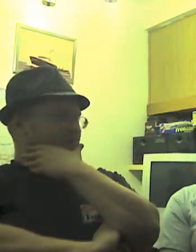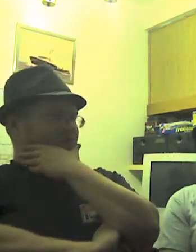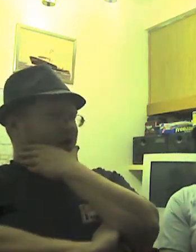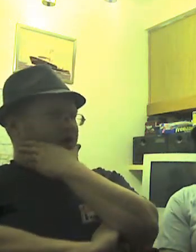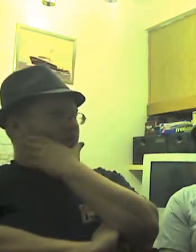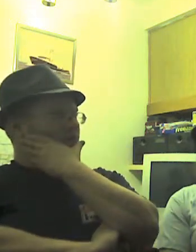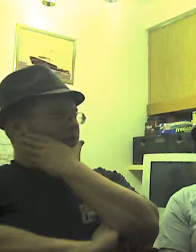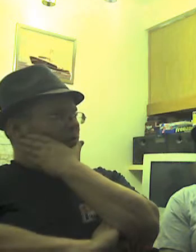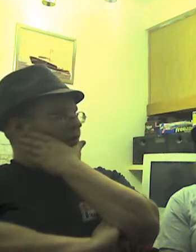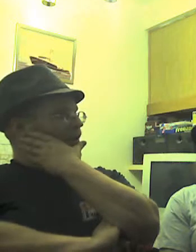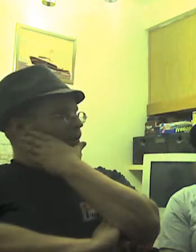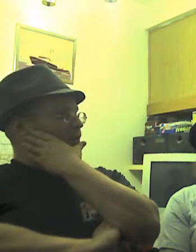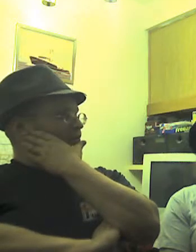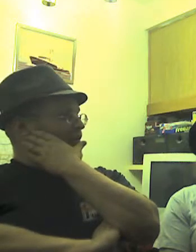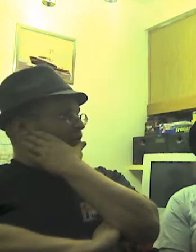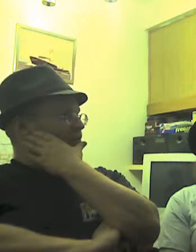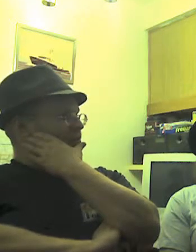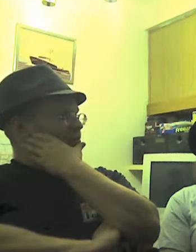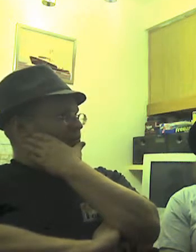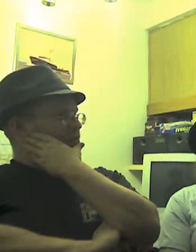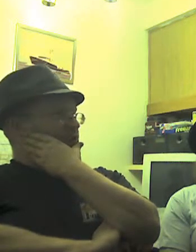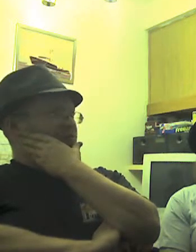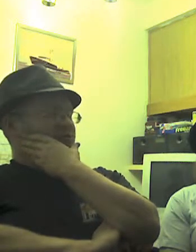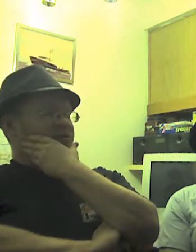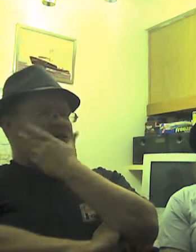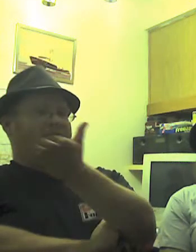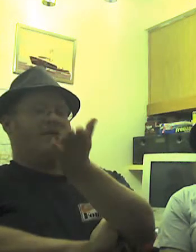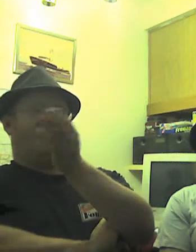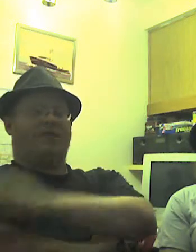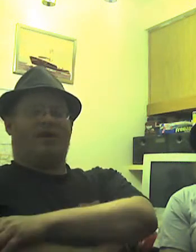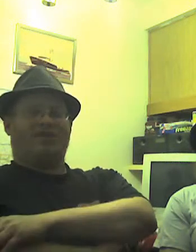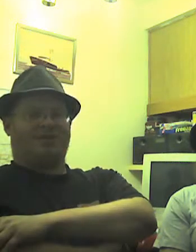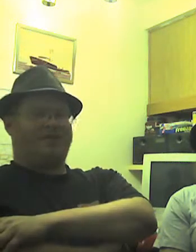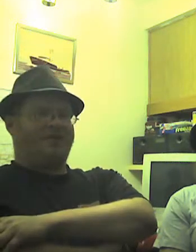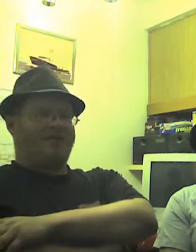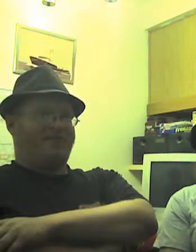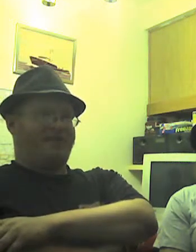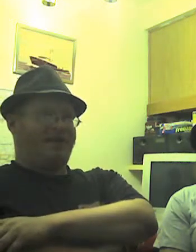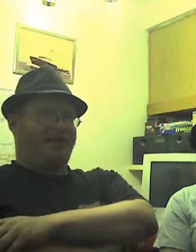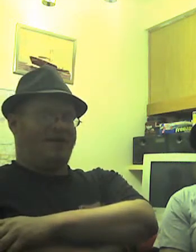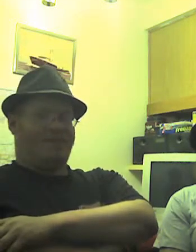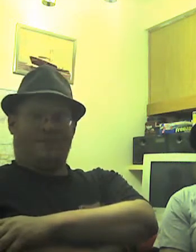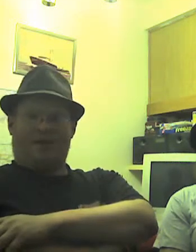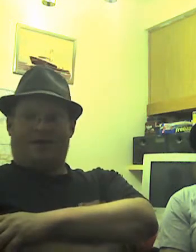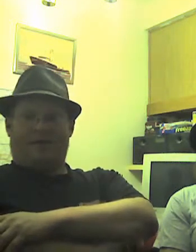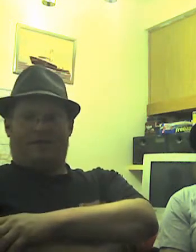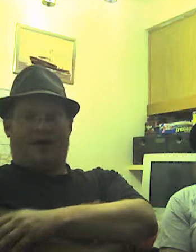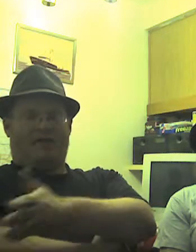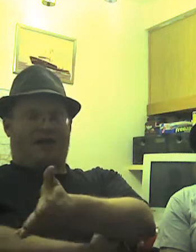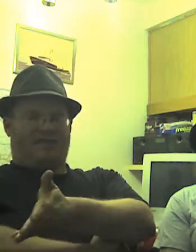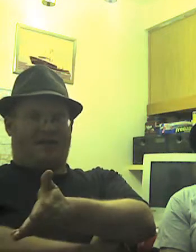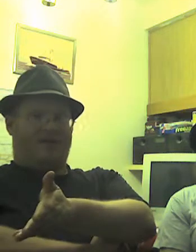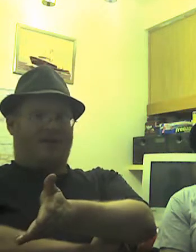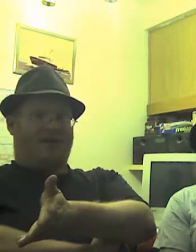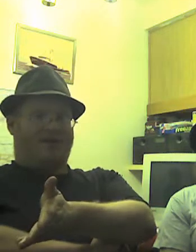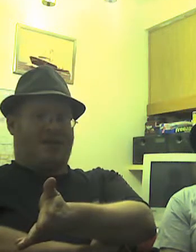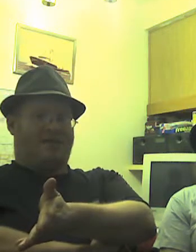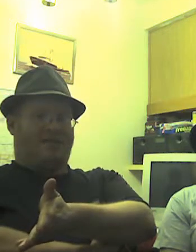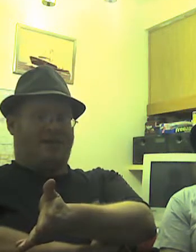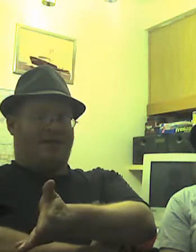So. Anyways, I, I really don't think there's, oh, oh, we're still watching movies. Um, in fact, last night we watched Tom and Viv